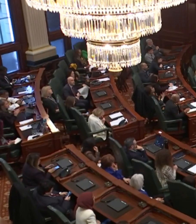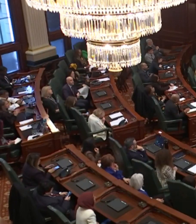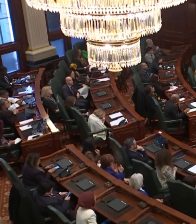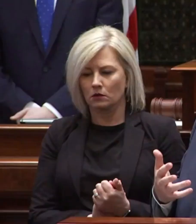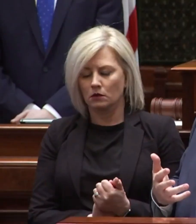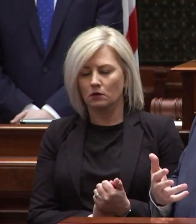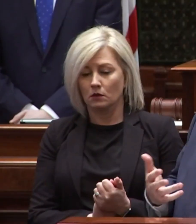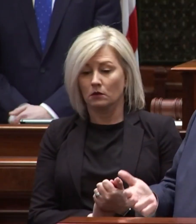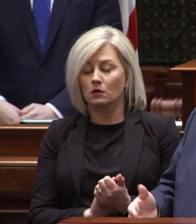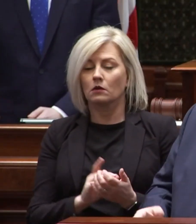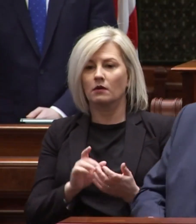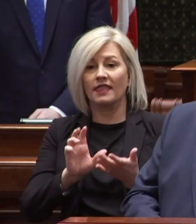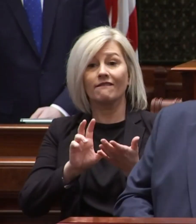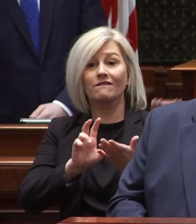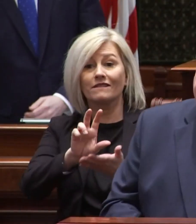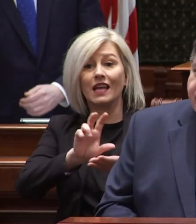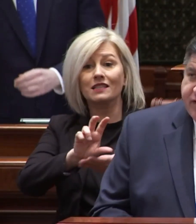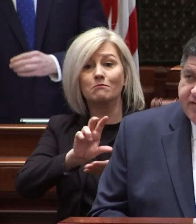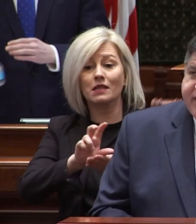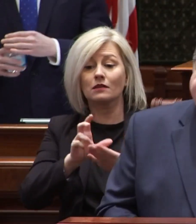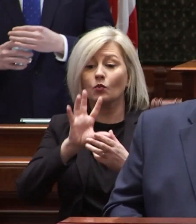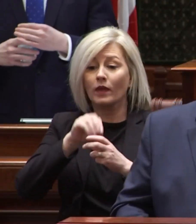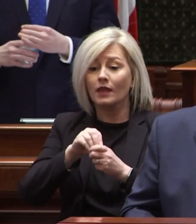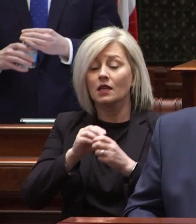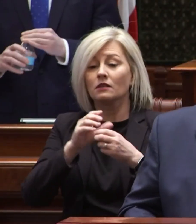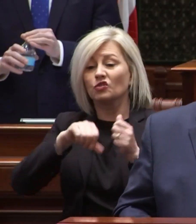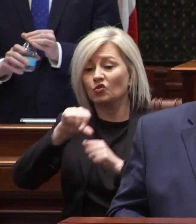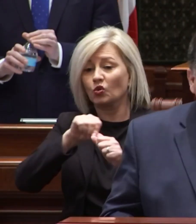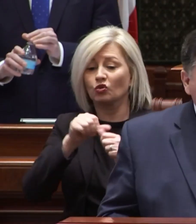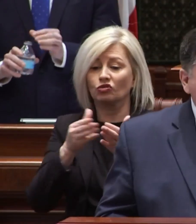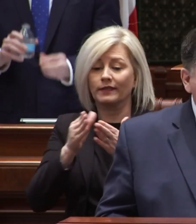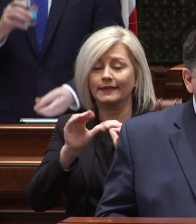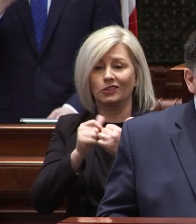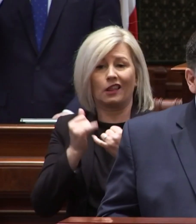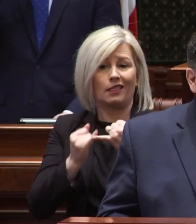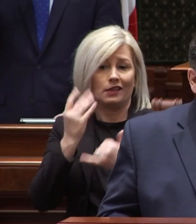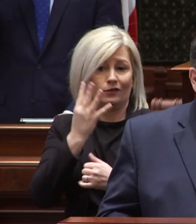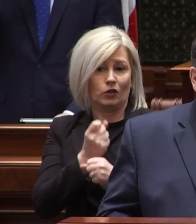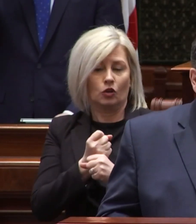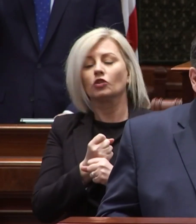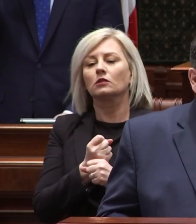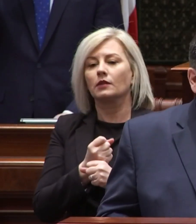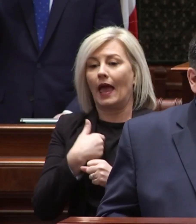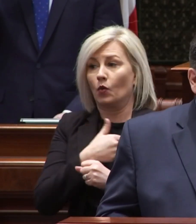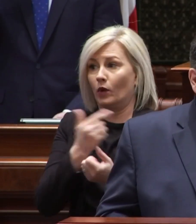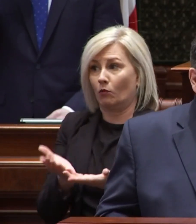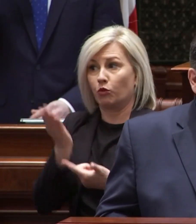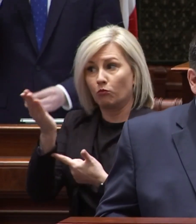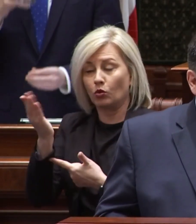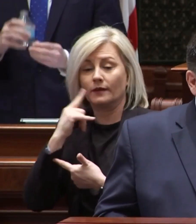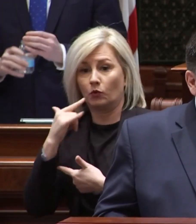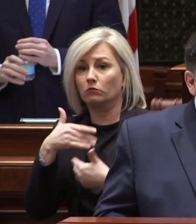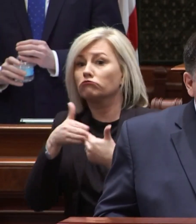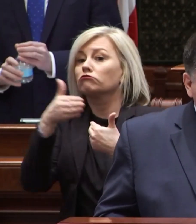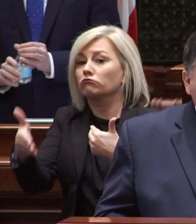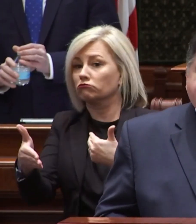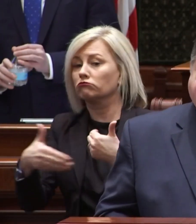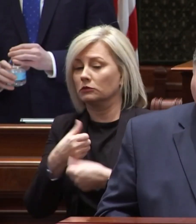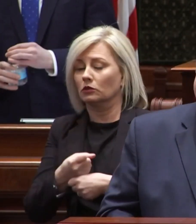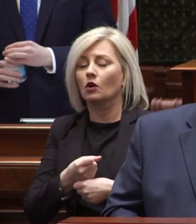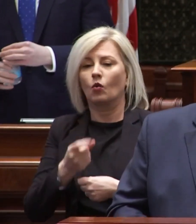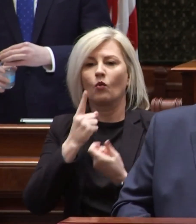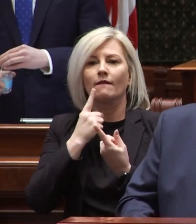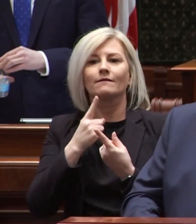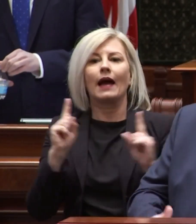the investments that we've made in social service agencies over the past four years and that we're proposing for the coming year will